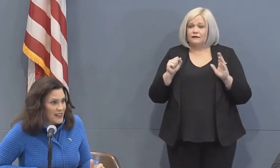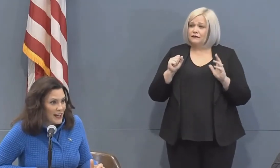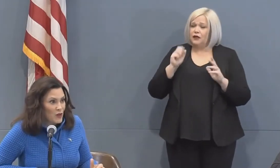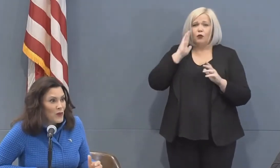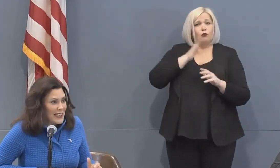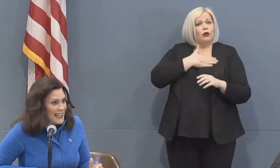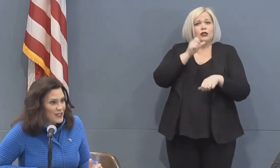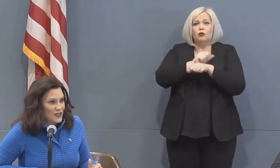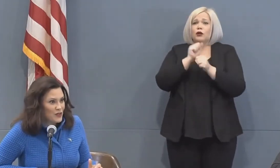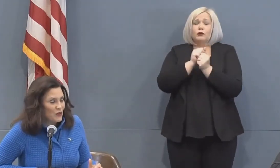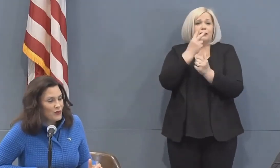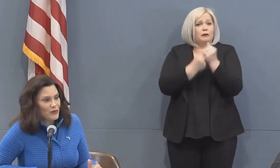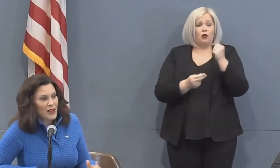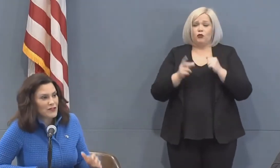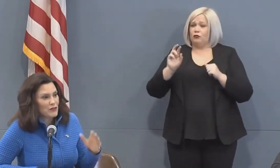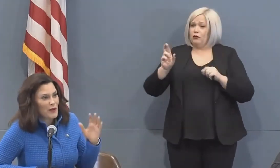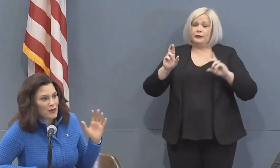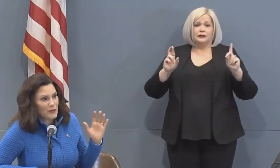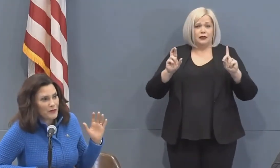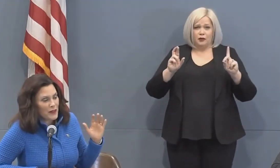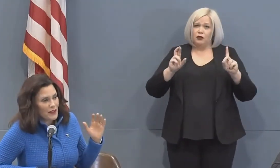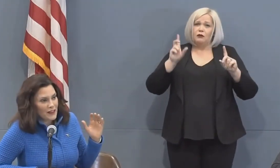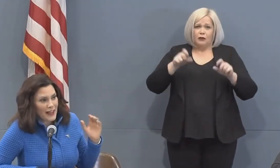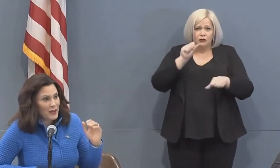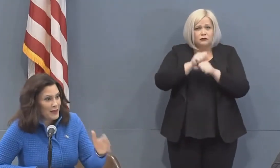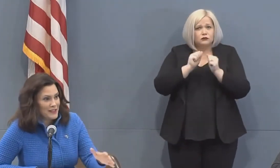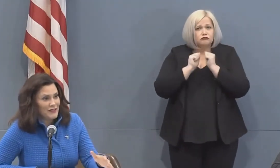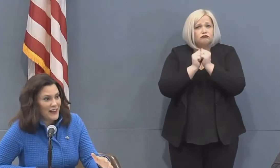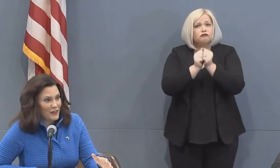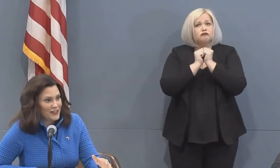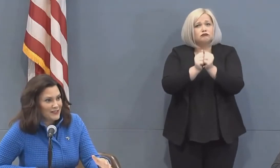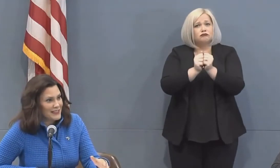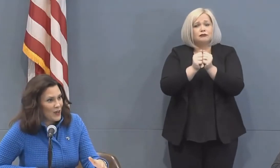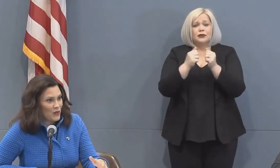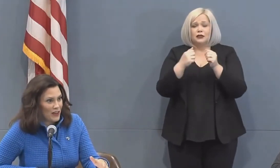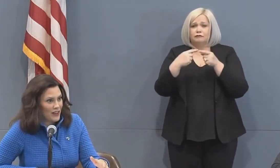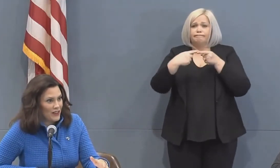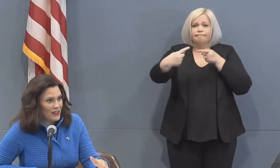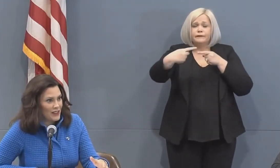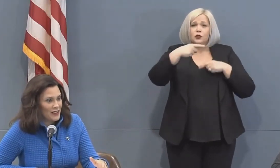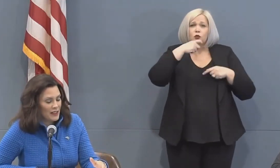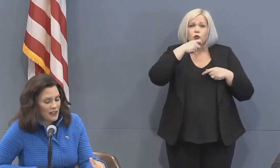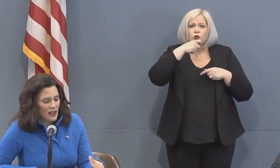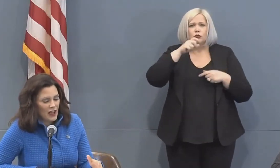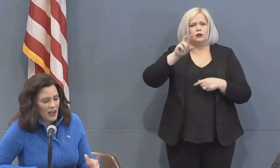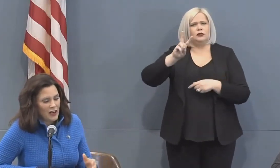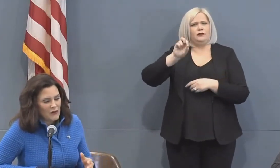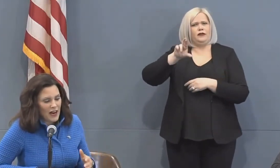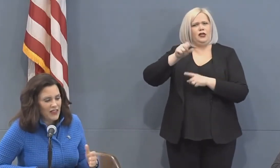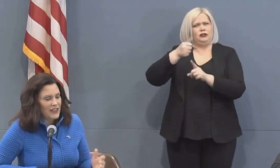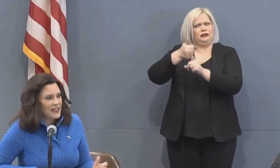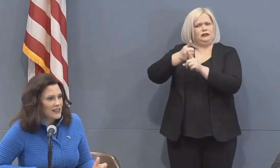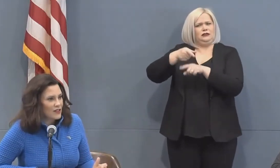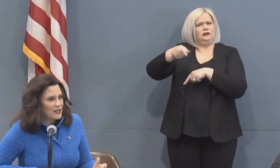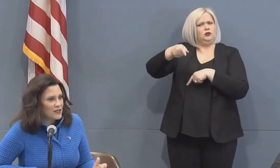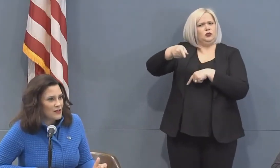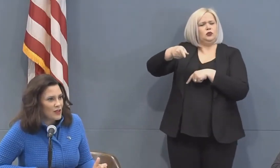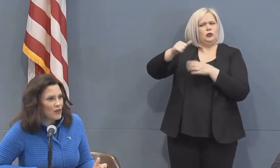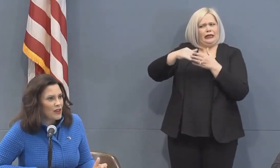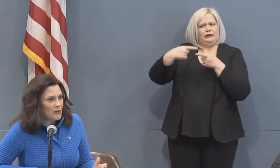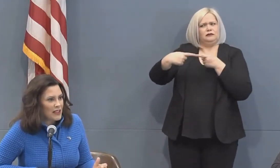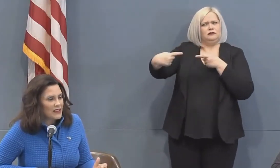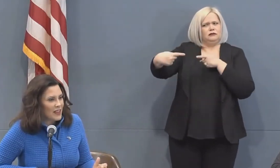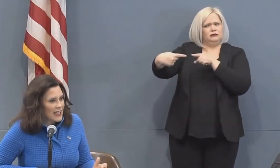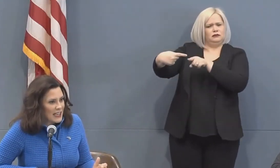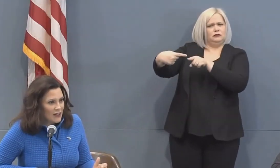on both sides of the aisle and we need to we have to remember the enemy is the virus not one another um I think that there's